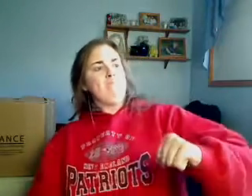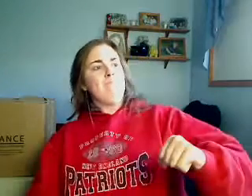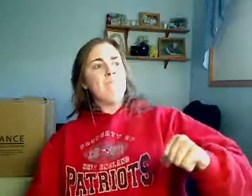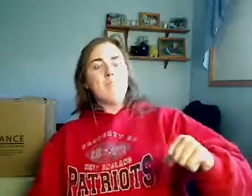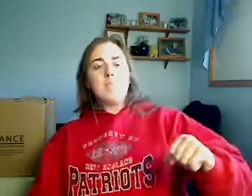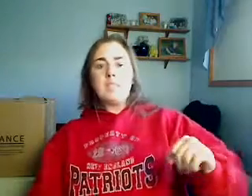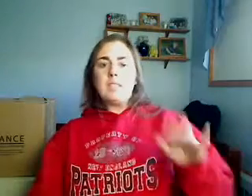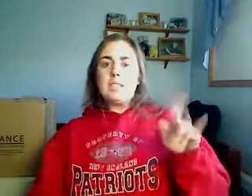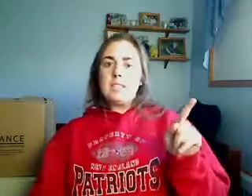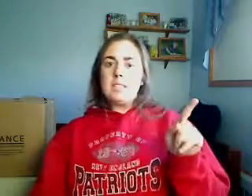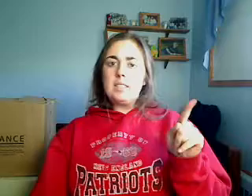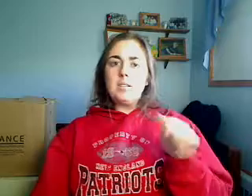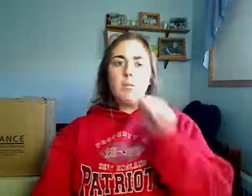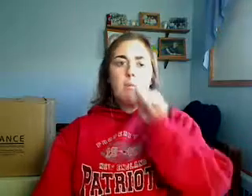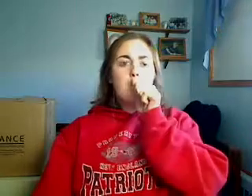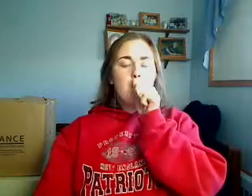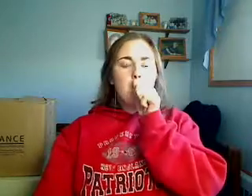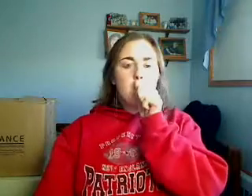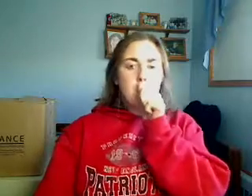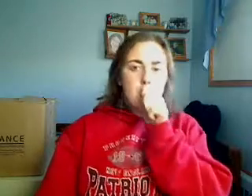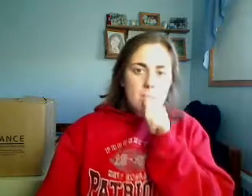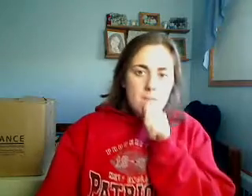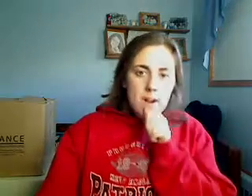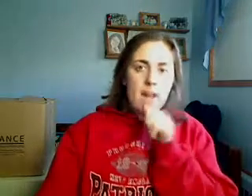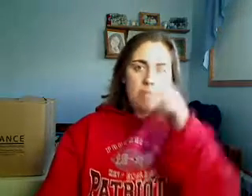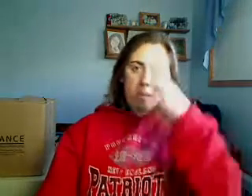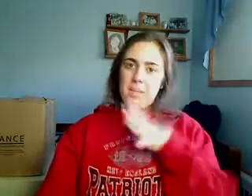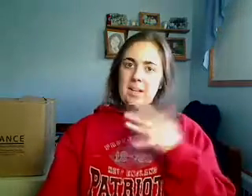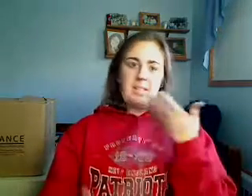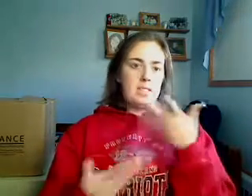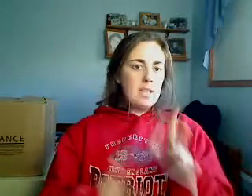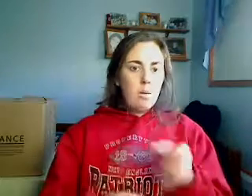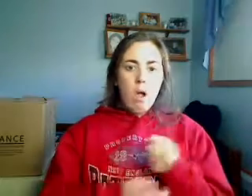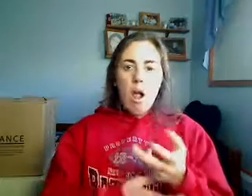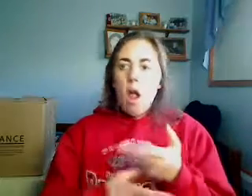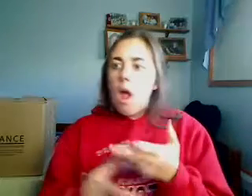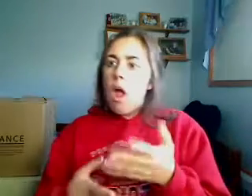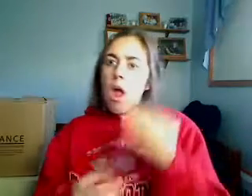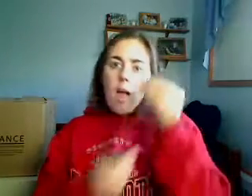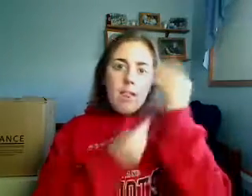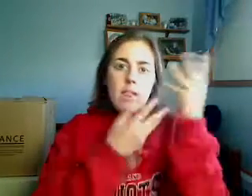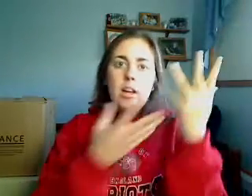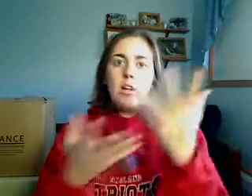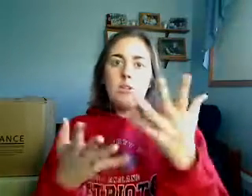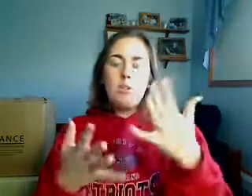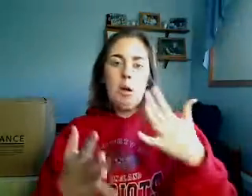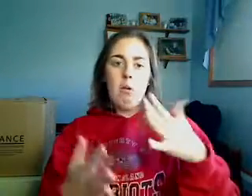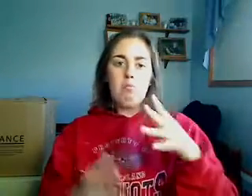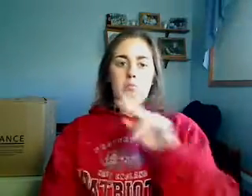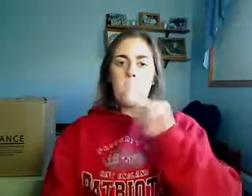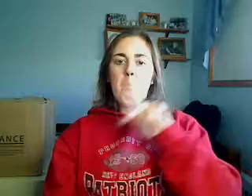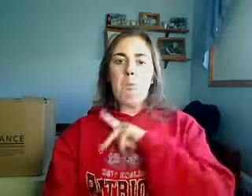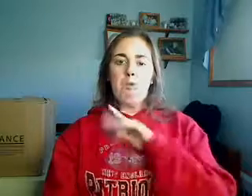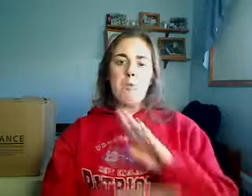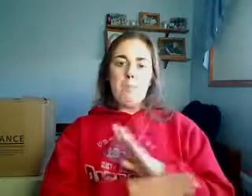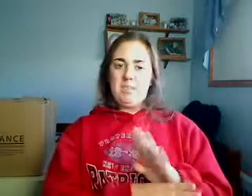he's won $100 million in his digital prize money, which is enough to get by on. But he's